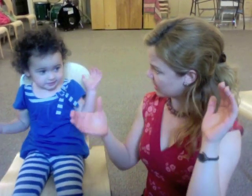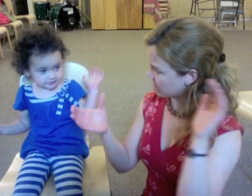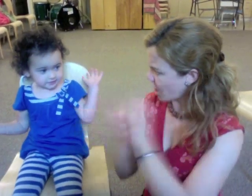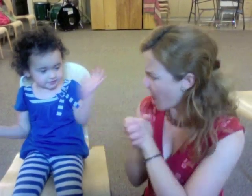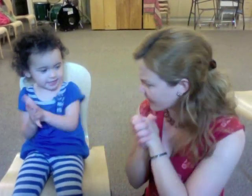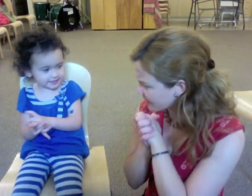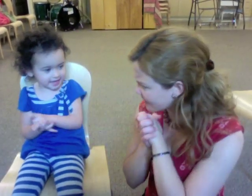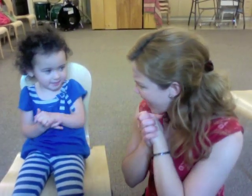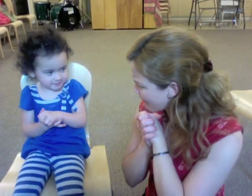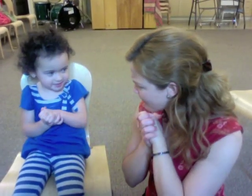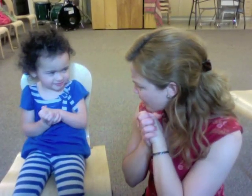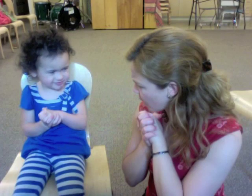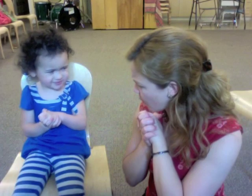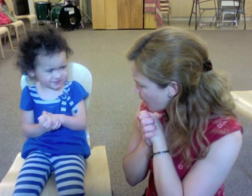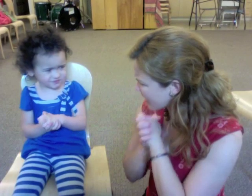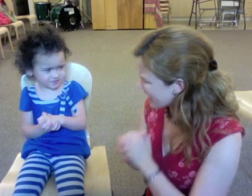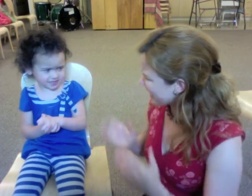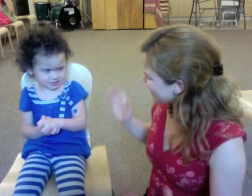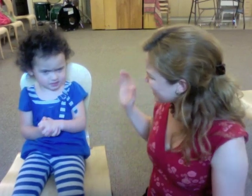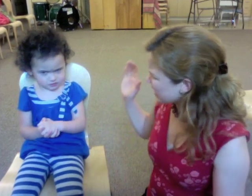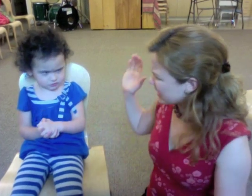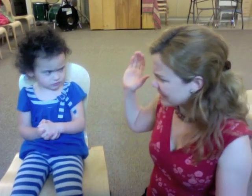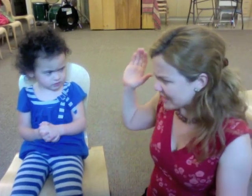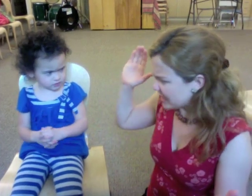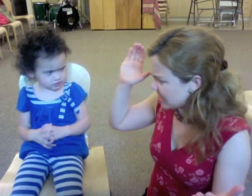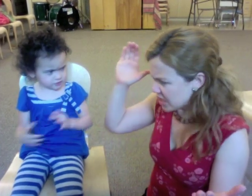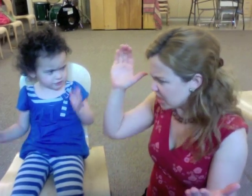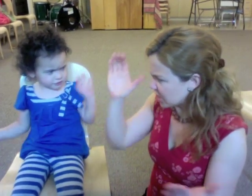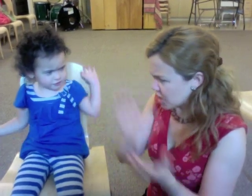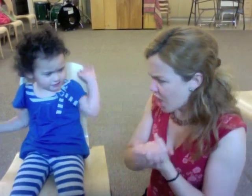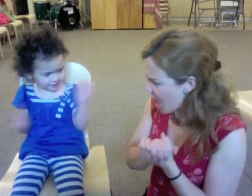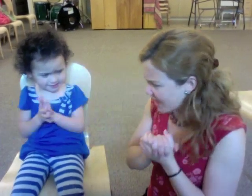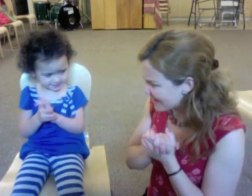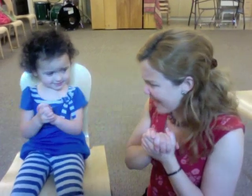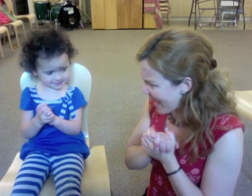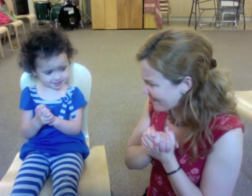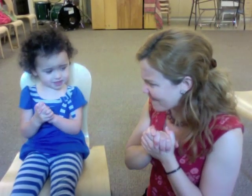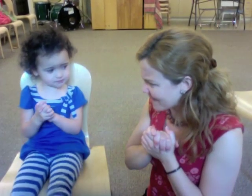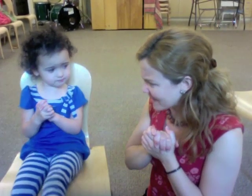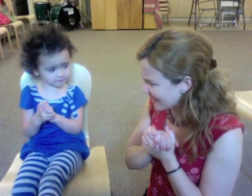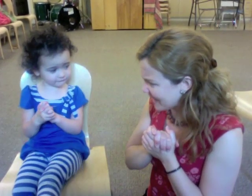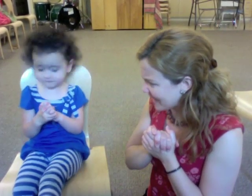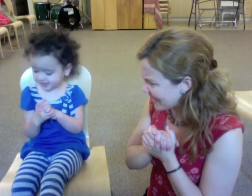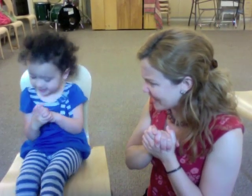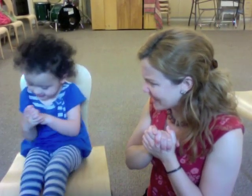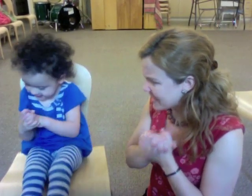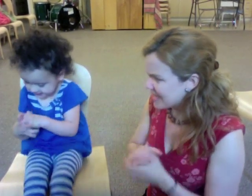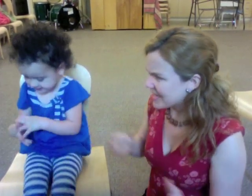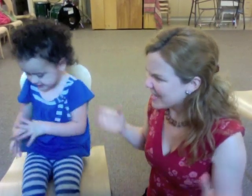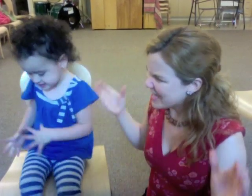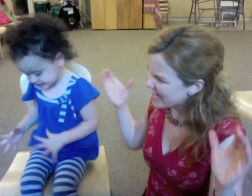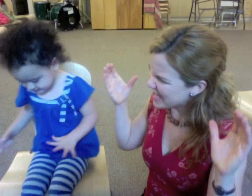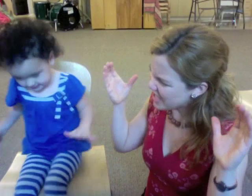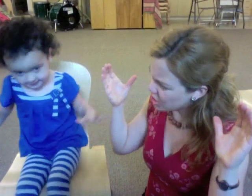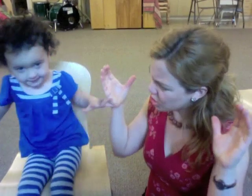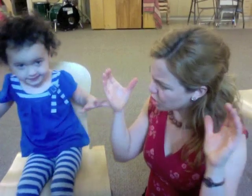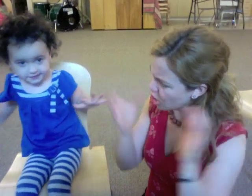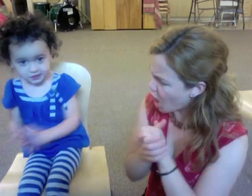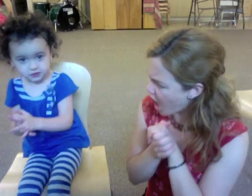caught that minnow. He caught that flea. He caught